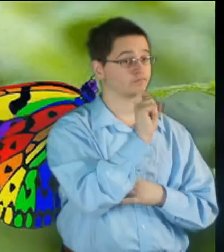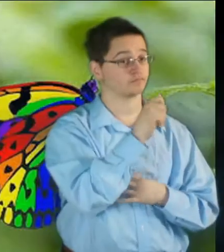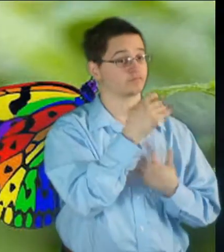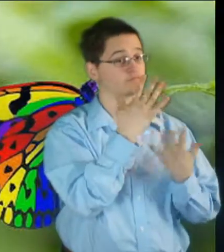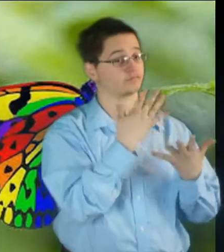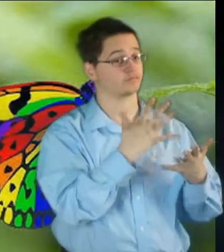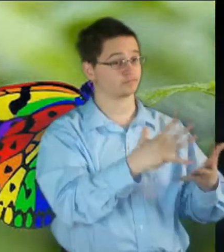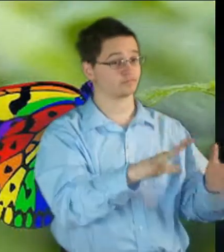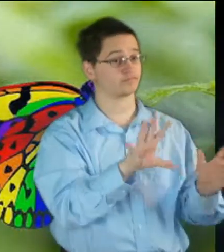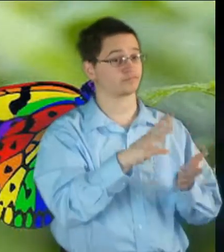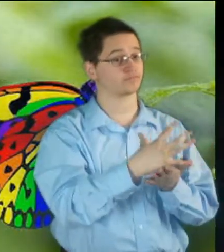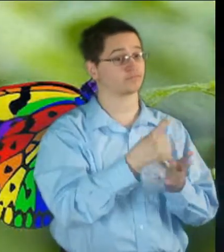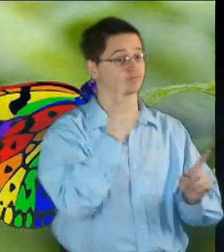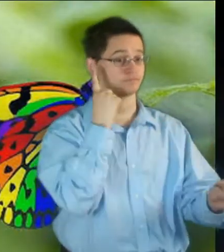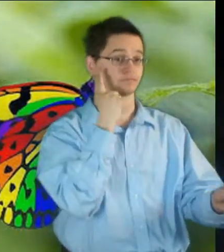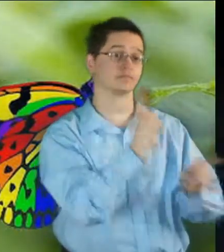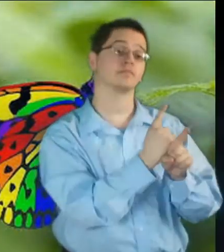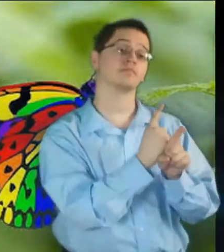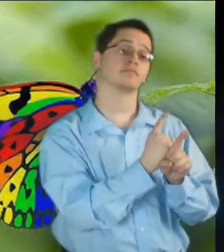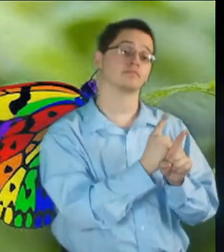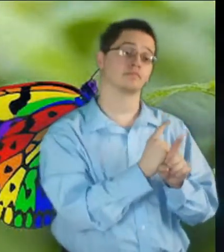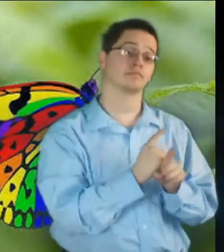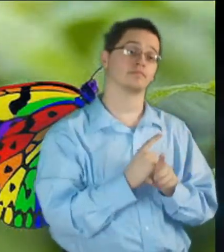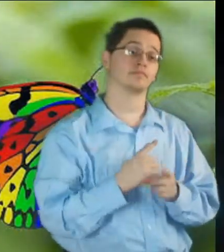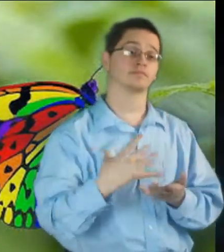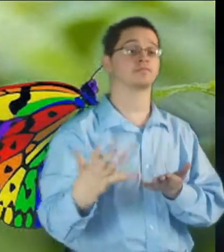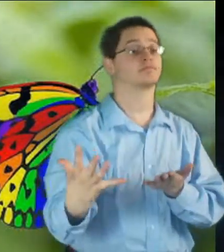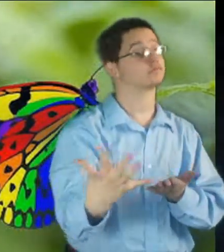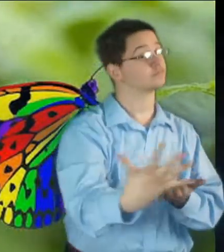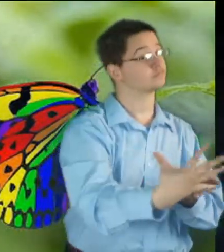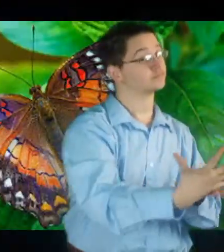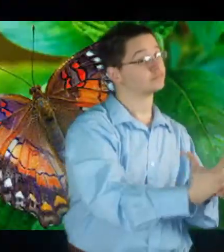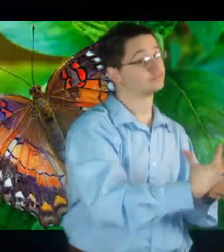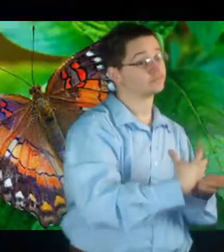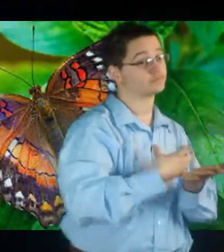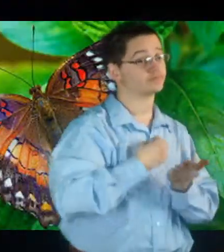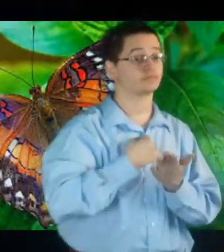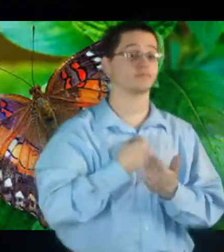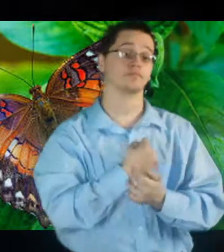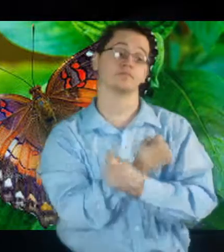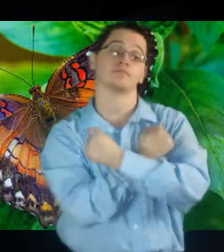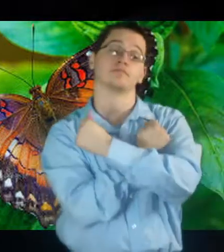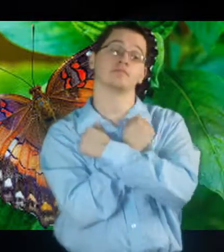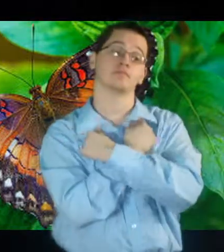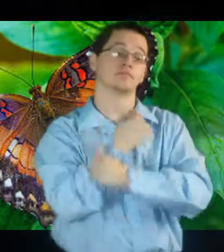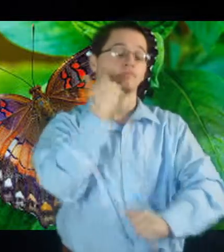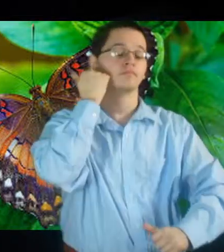something right You know my your love Everyone